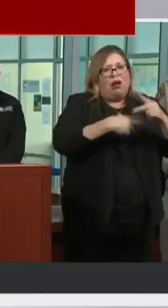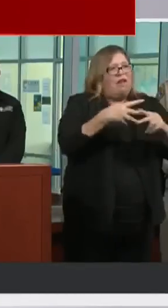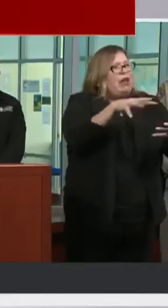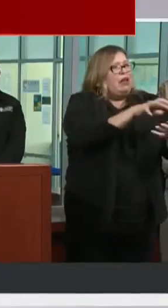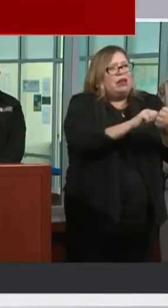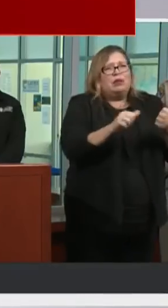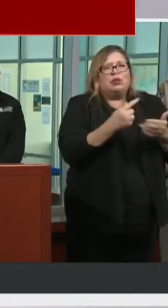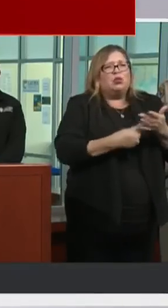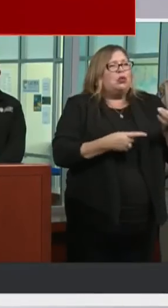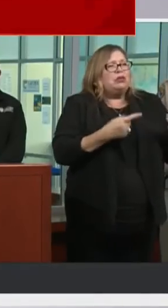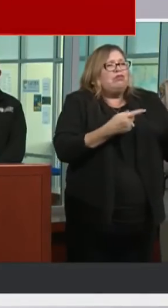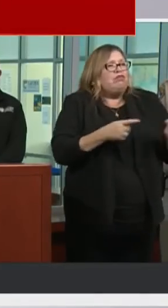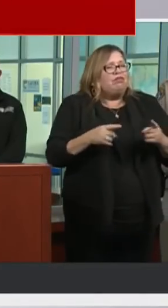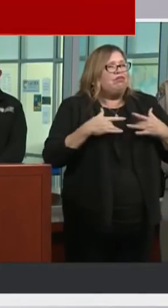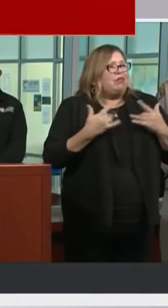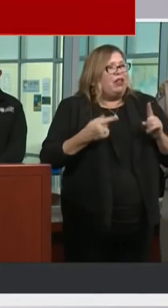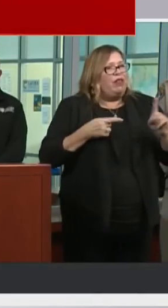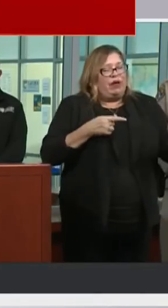there.